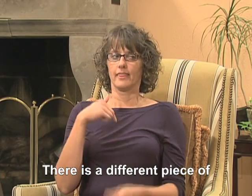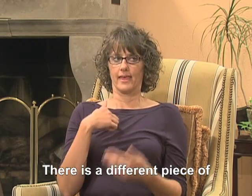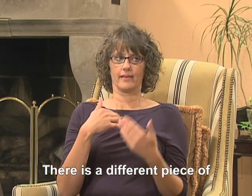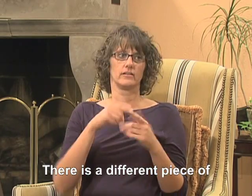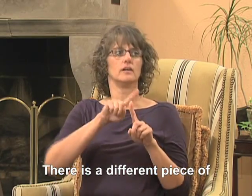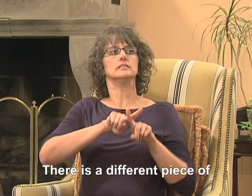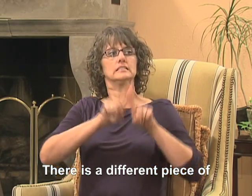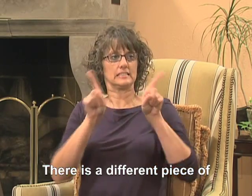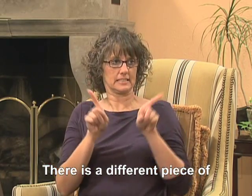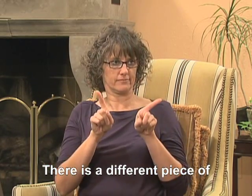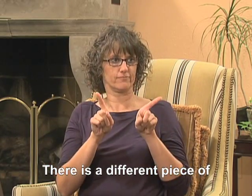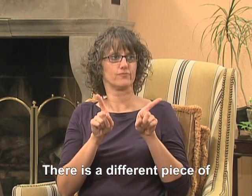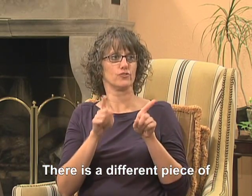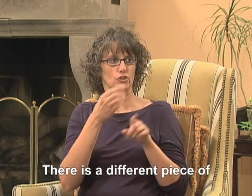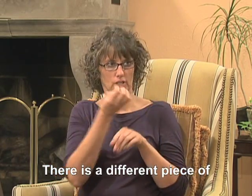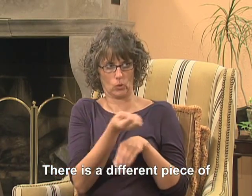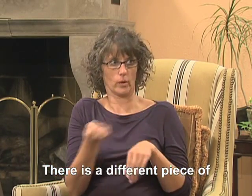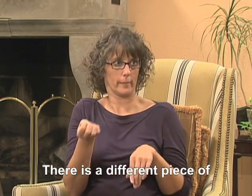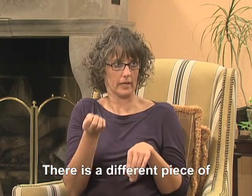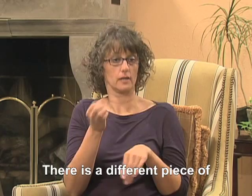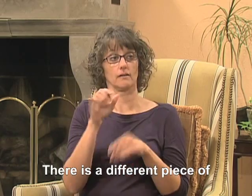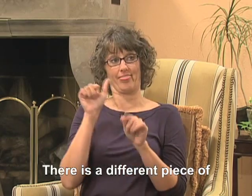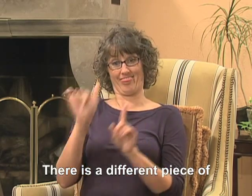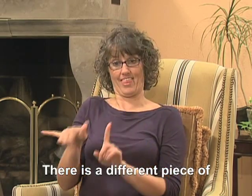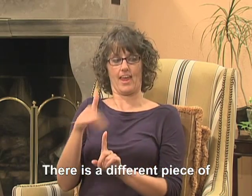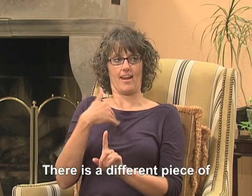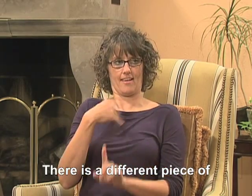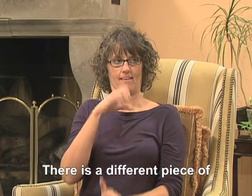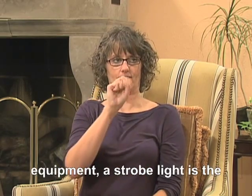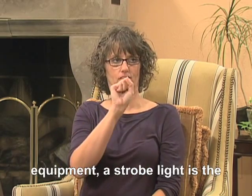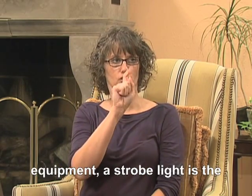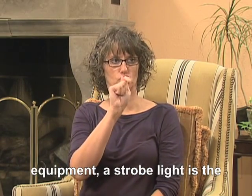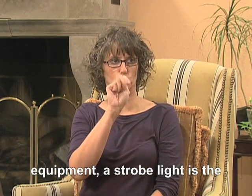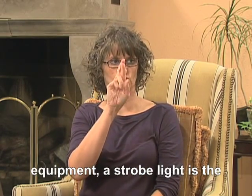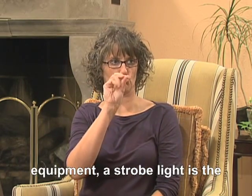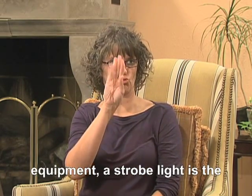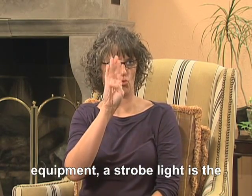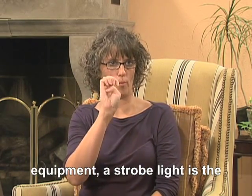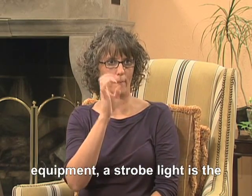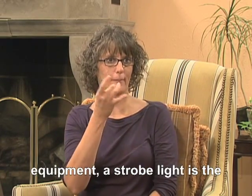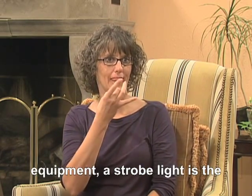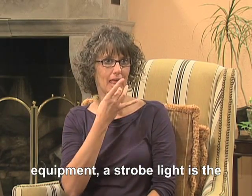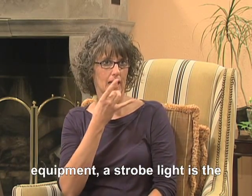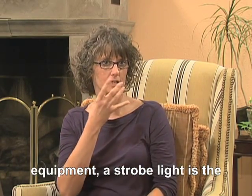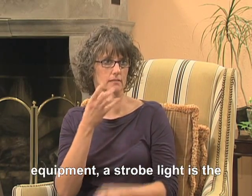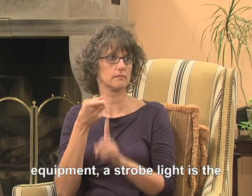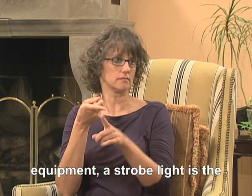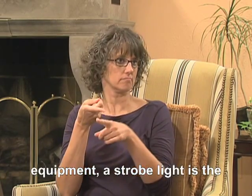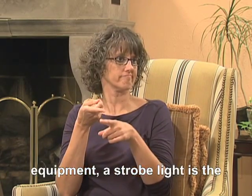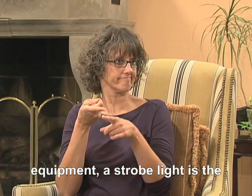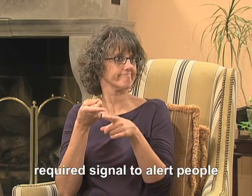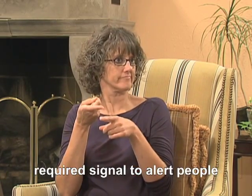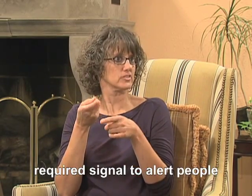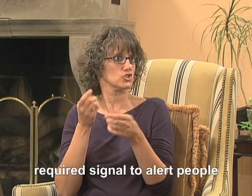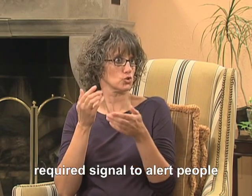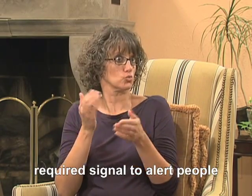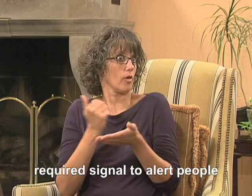There is a different piece of equipment. A strobe light is the required signal